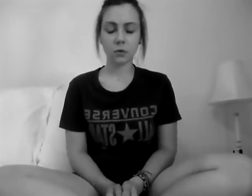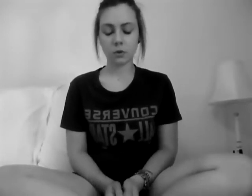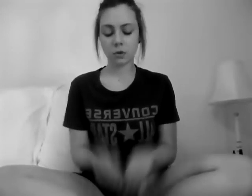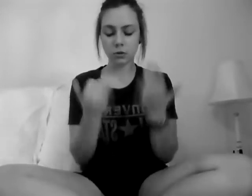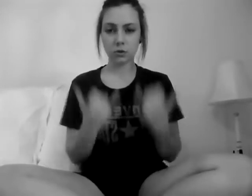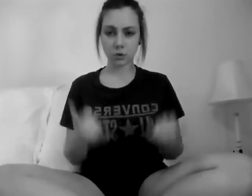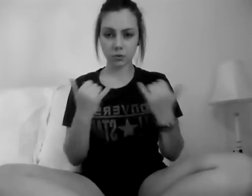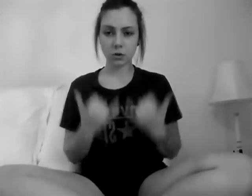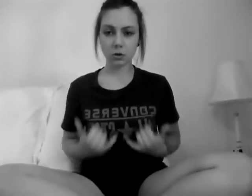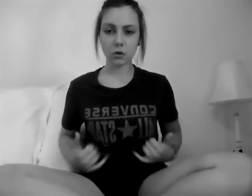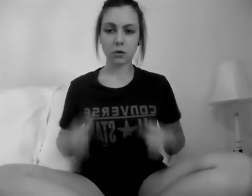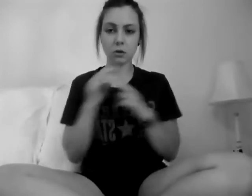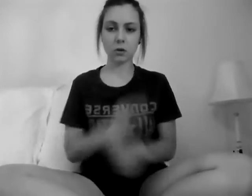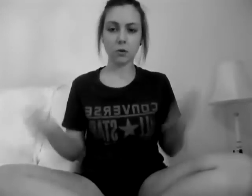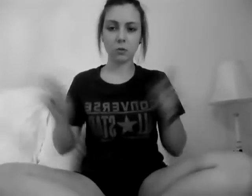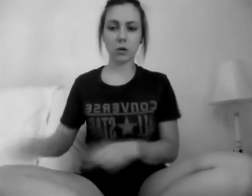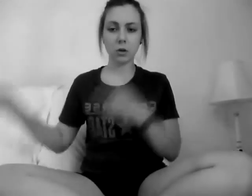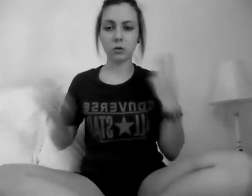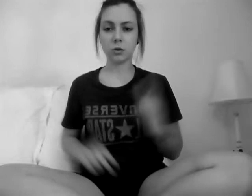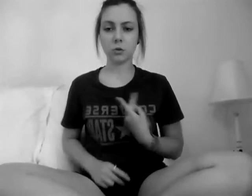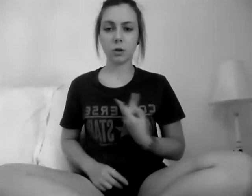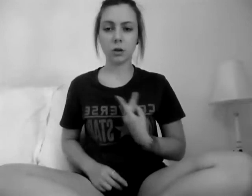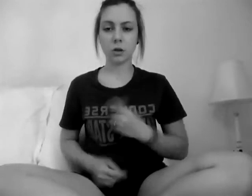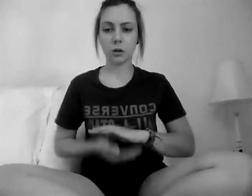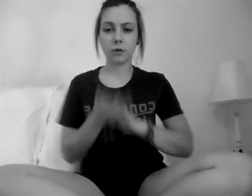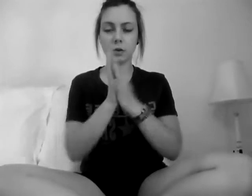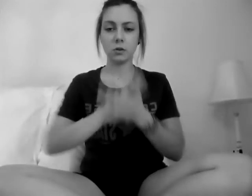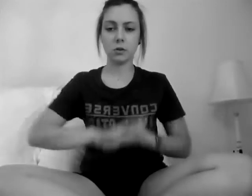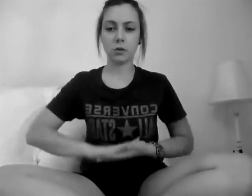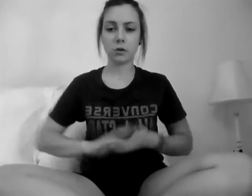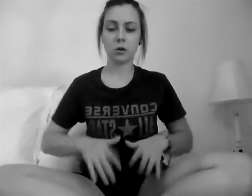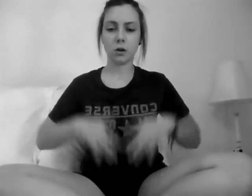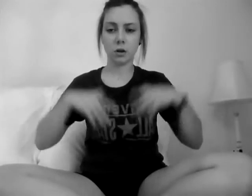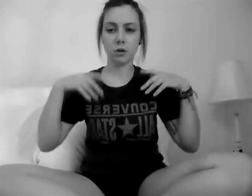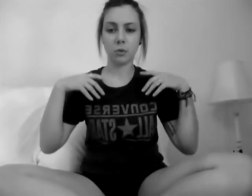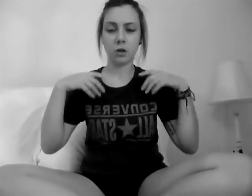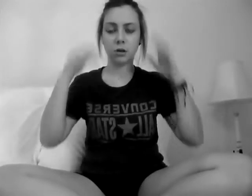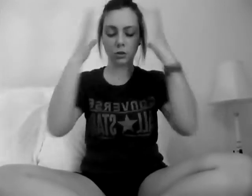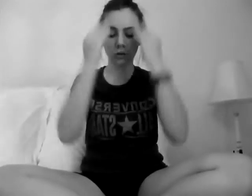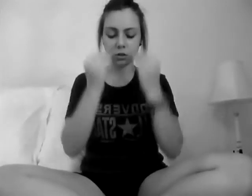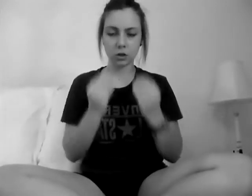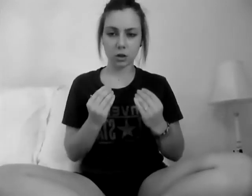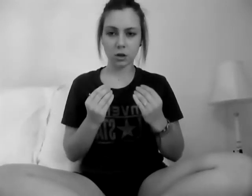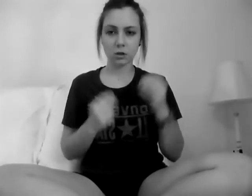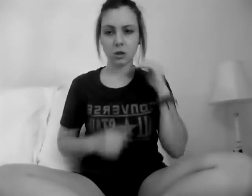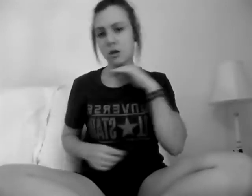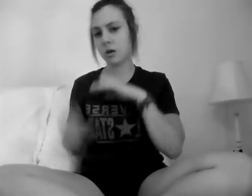So come along, it won't be long till we will turn happy Shut your eyes, there